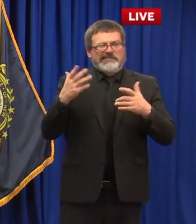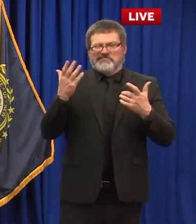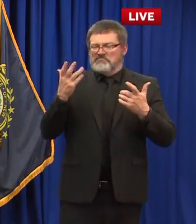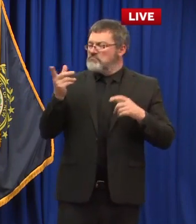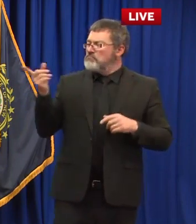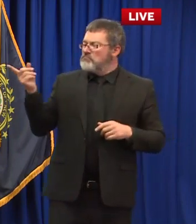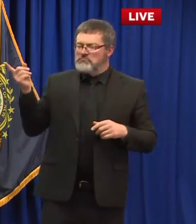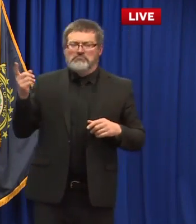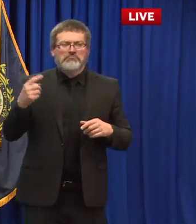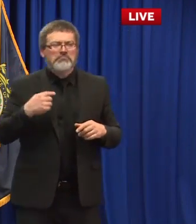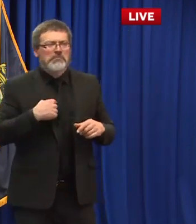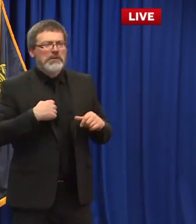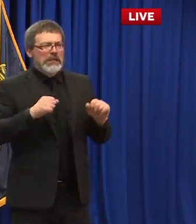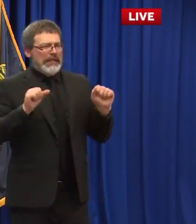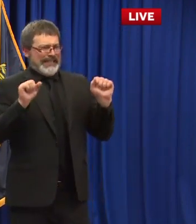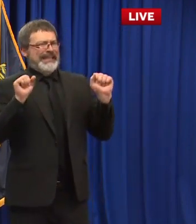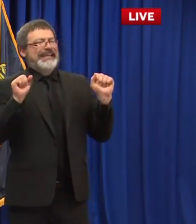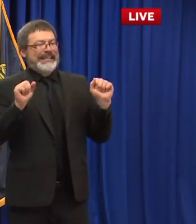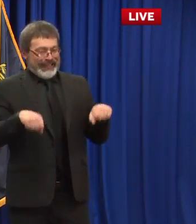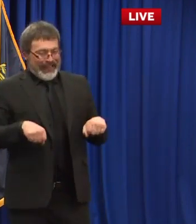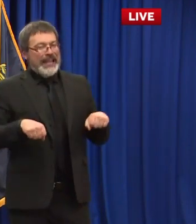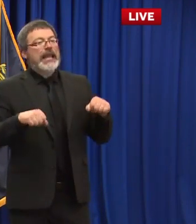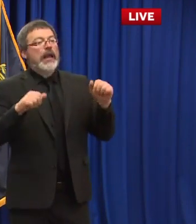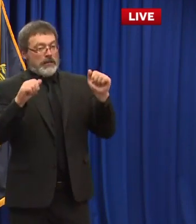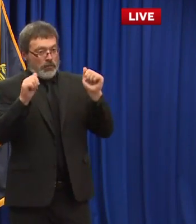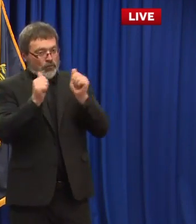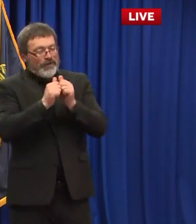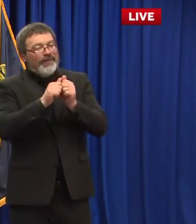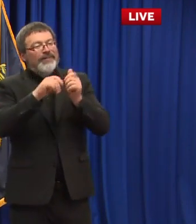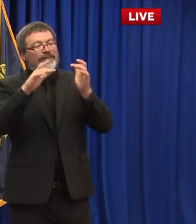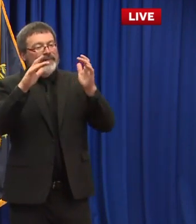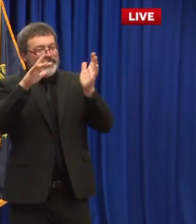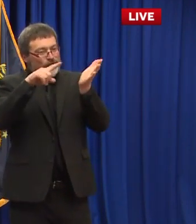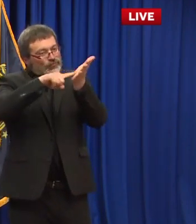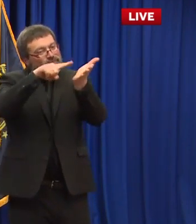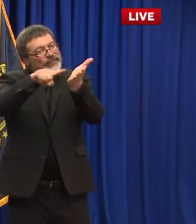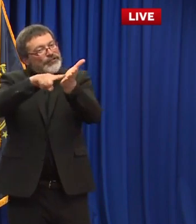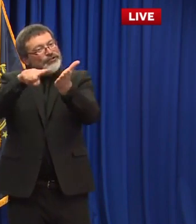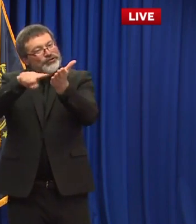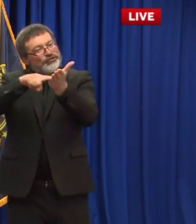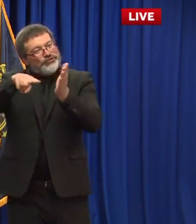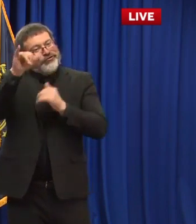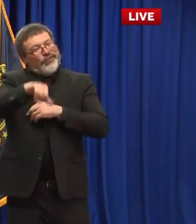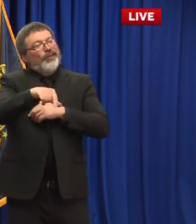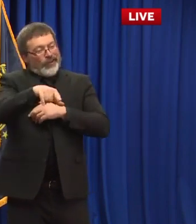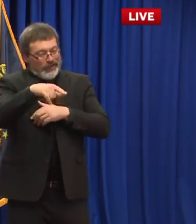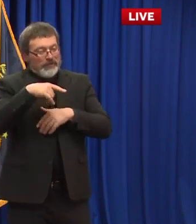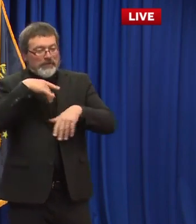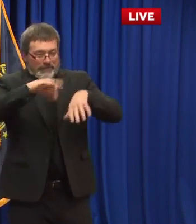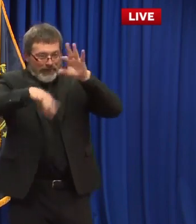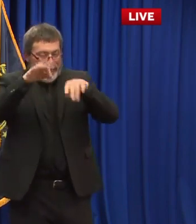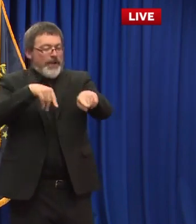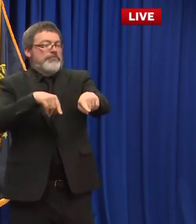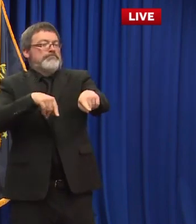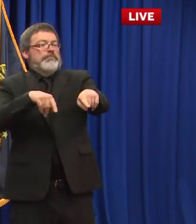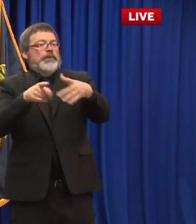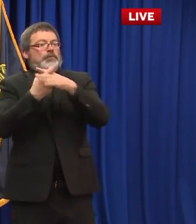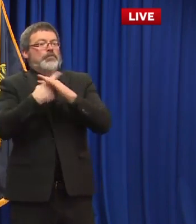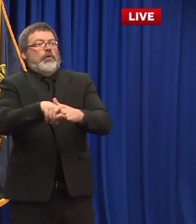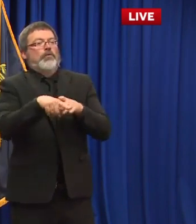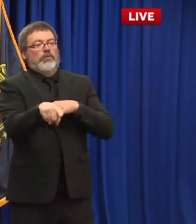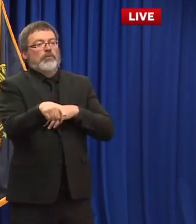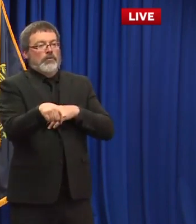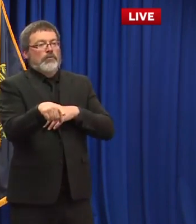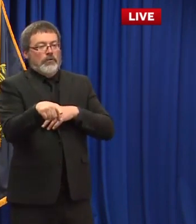how um people came in contact you know if we have a cluster of illness like you said at a donut shop and we talked to three people in that community